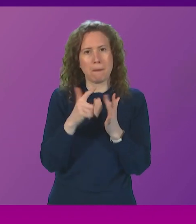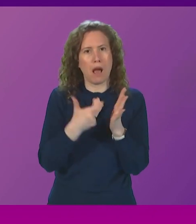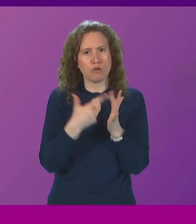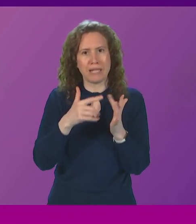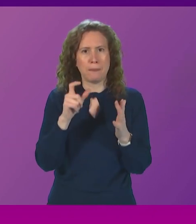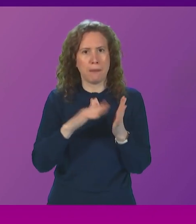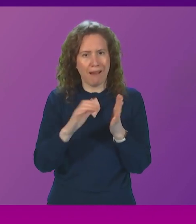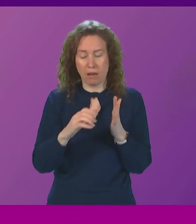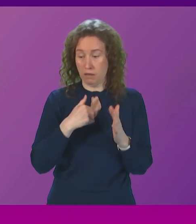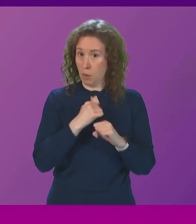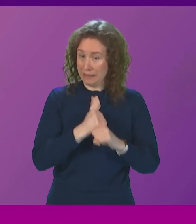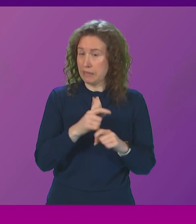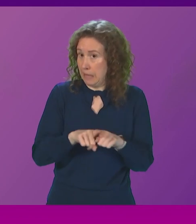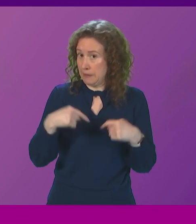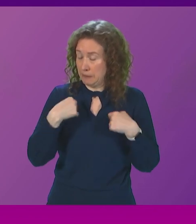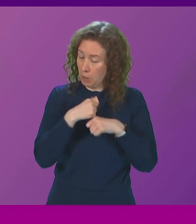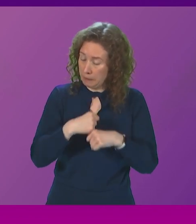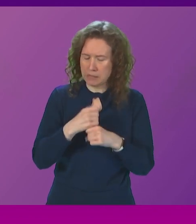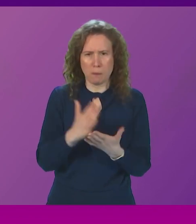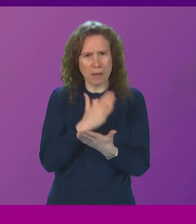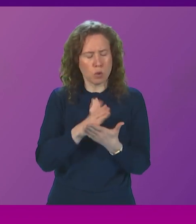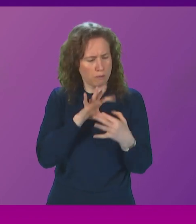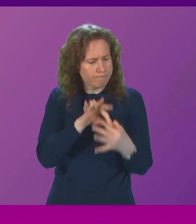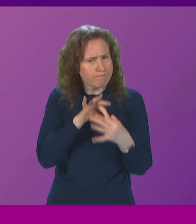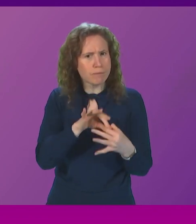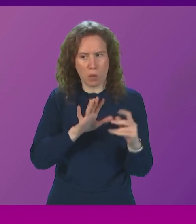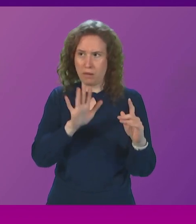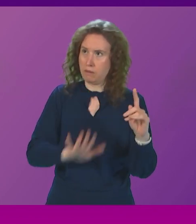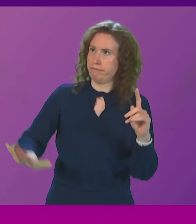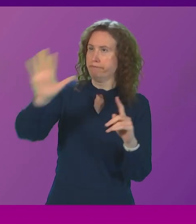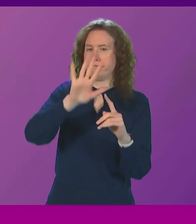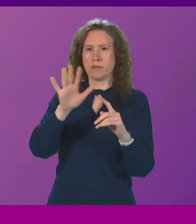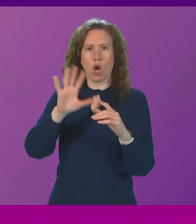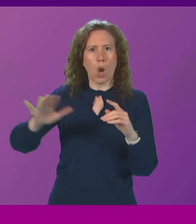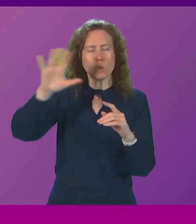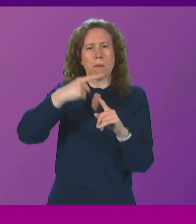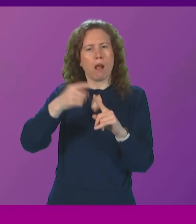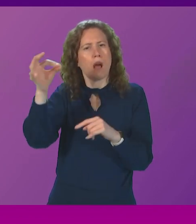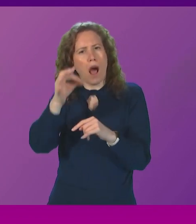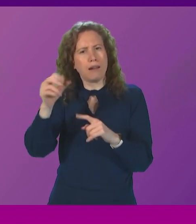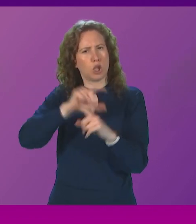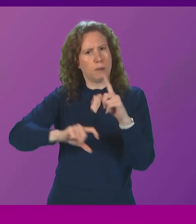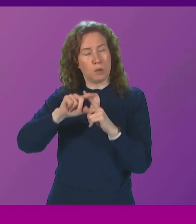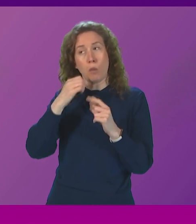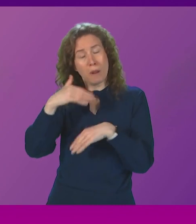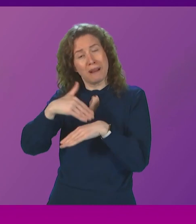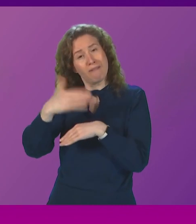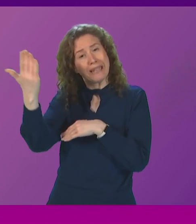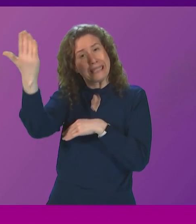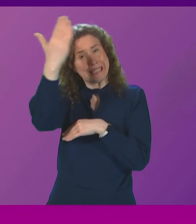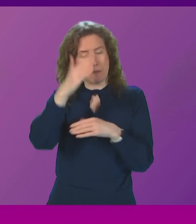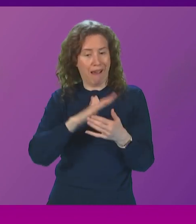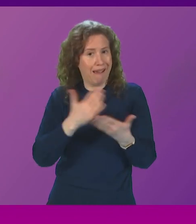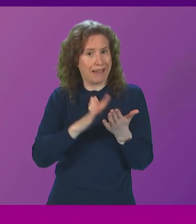committed, and I commit also, to making sure we engage with our coastal and island communities that may well be affected by